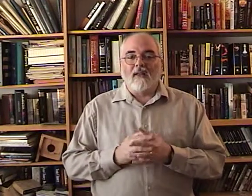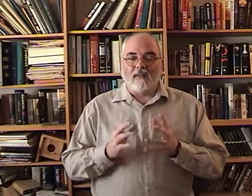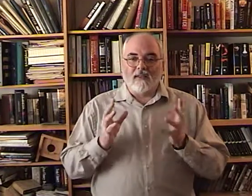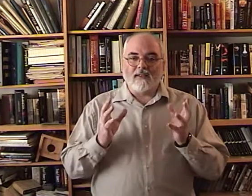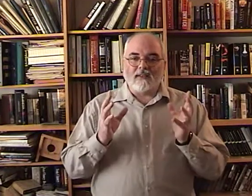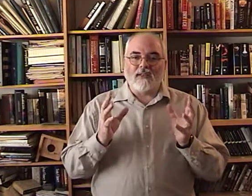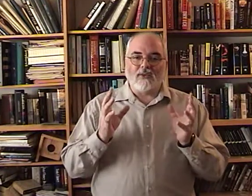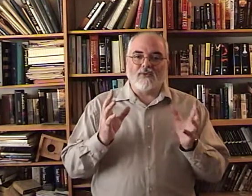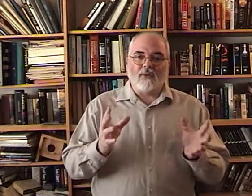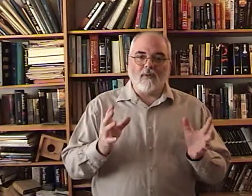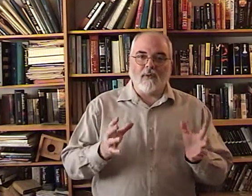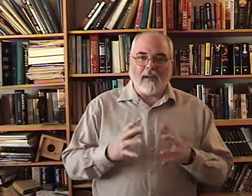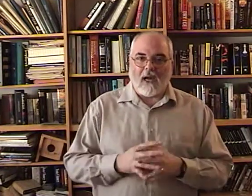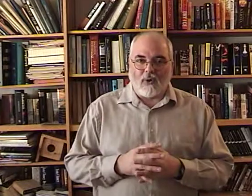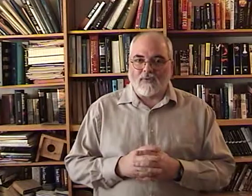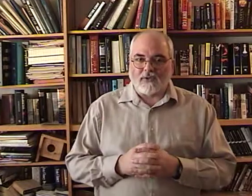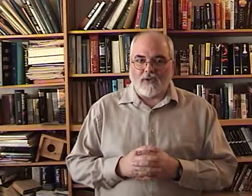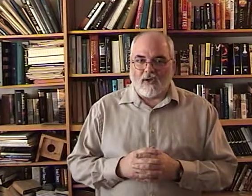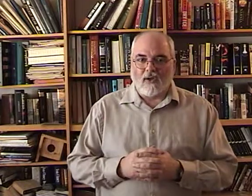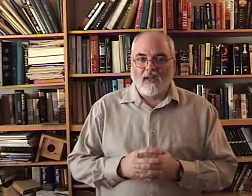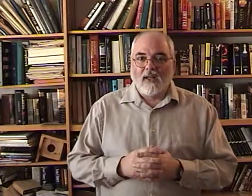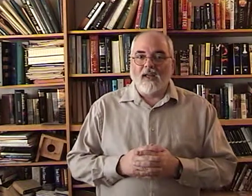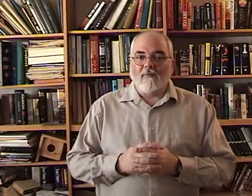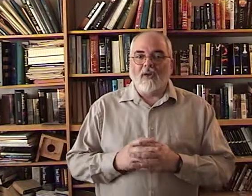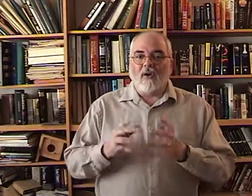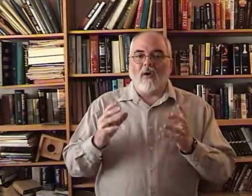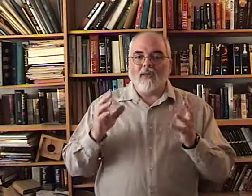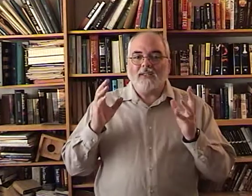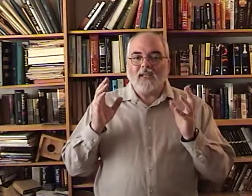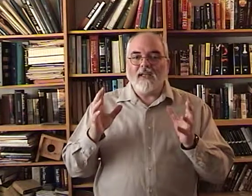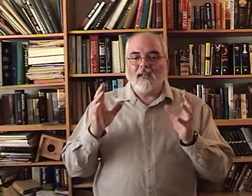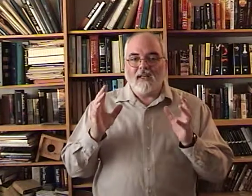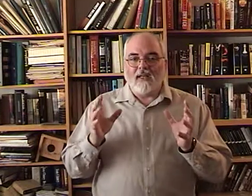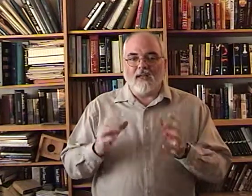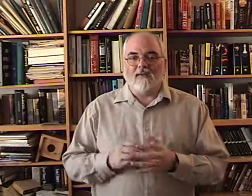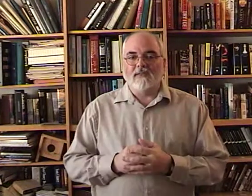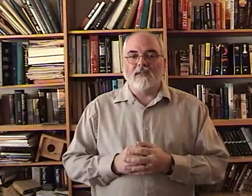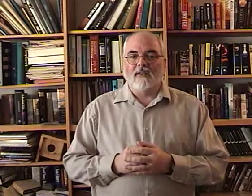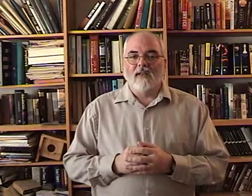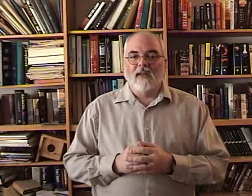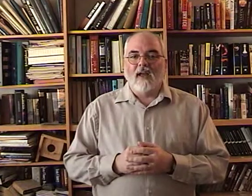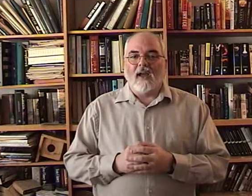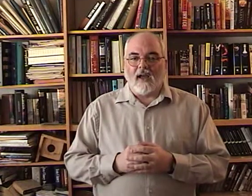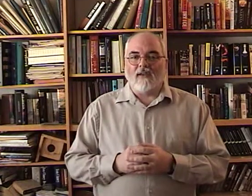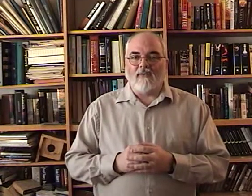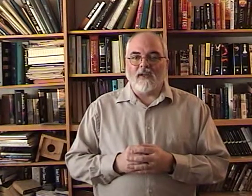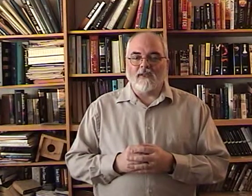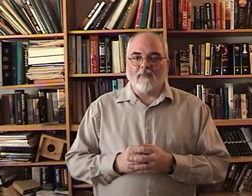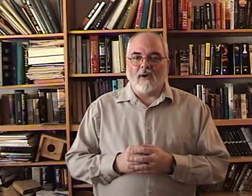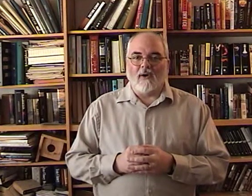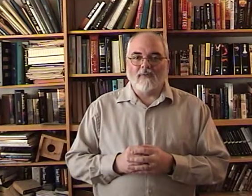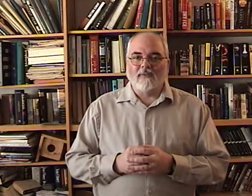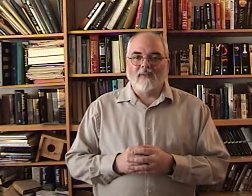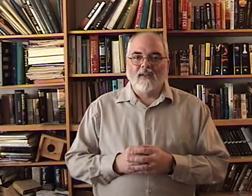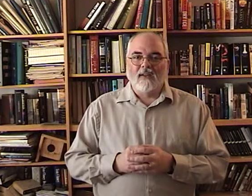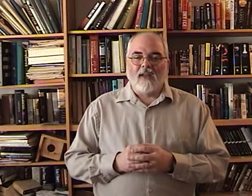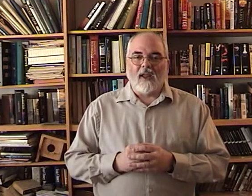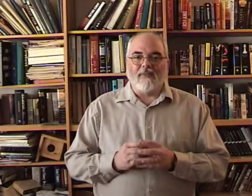this is an extremely powerful song. Because He Lives I Can Face Tomorrow. And